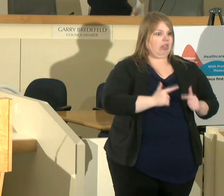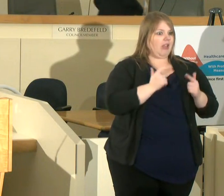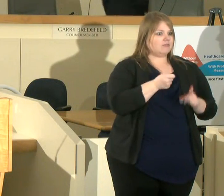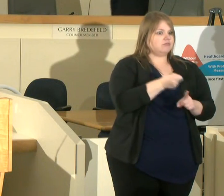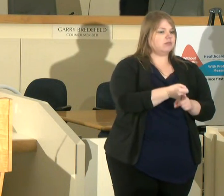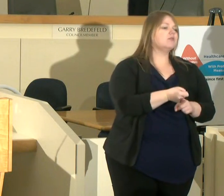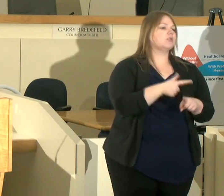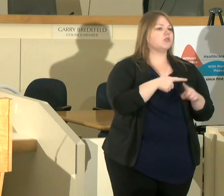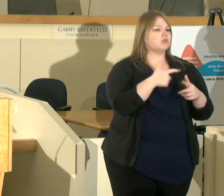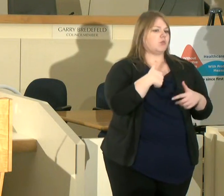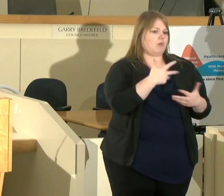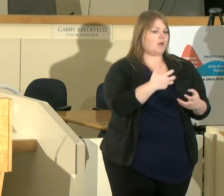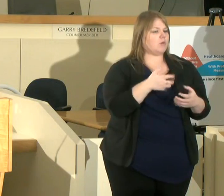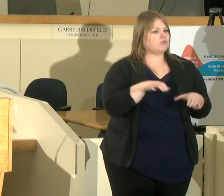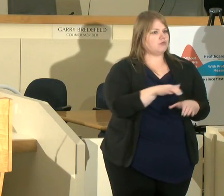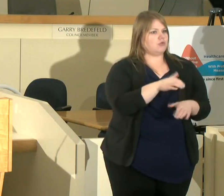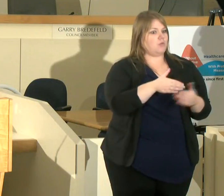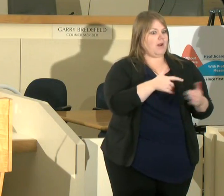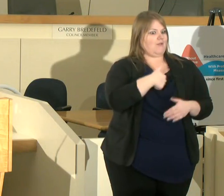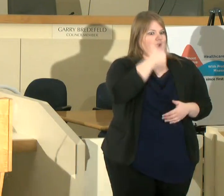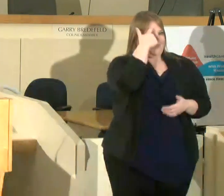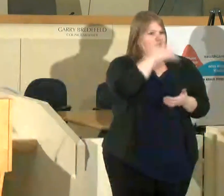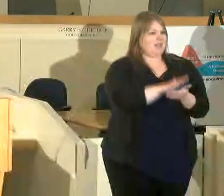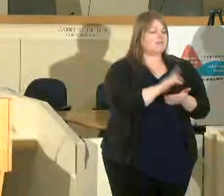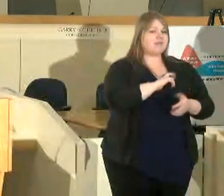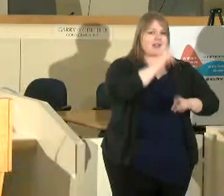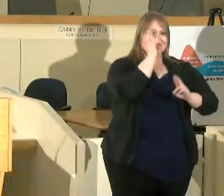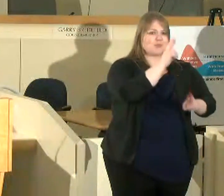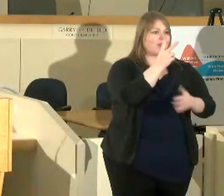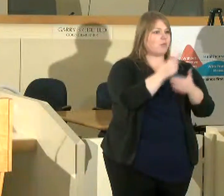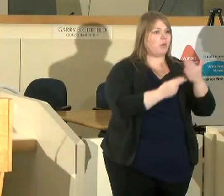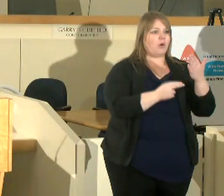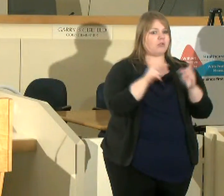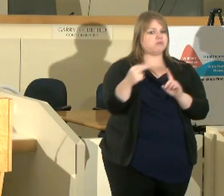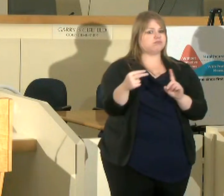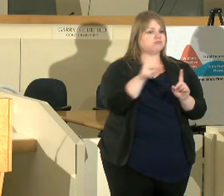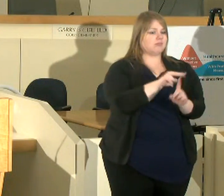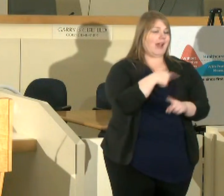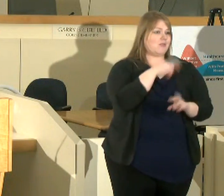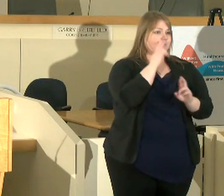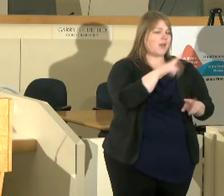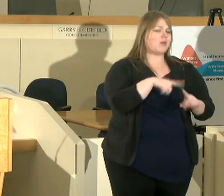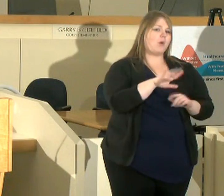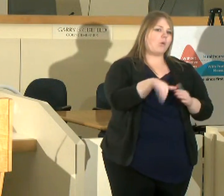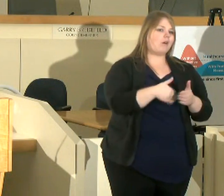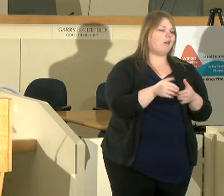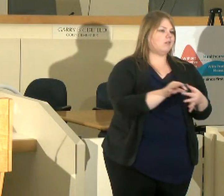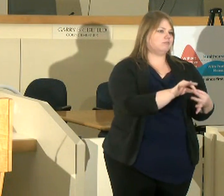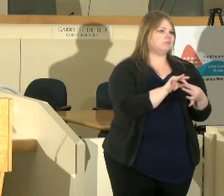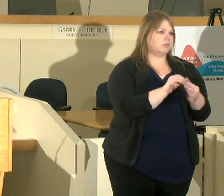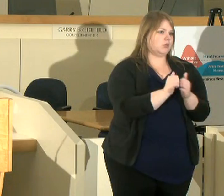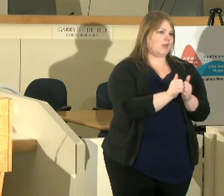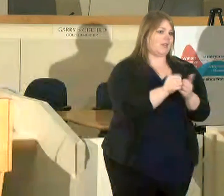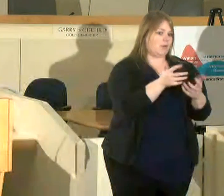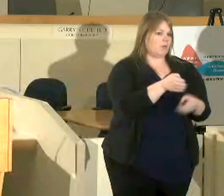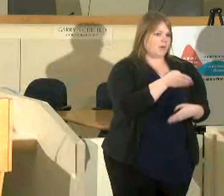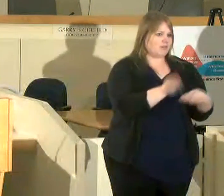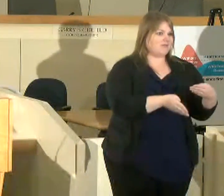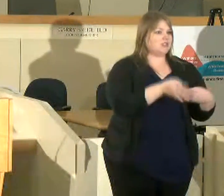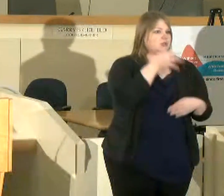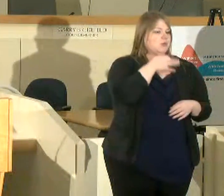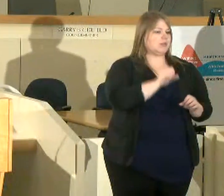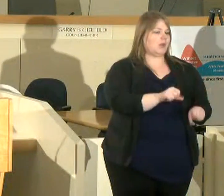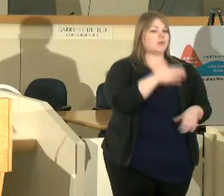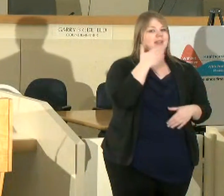do what i believe and it's again i respect all both sides of this deal but again we're all in this together we want to get through this as soon as possible thank